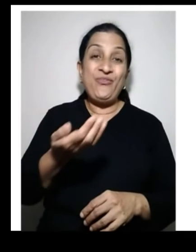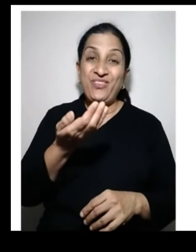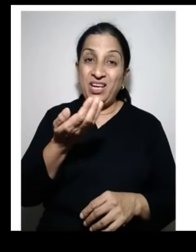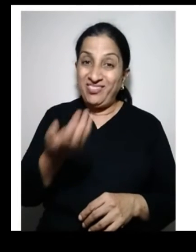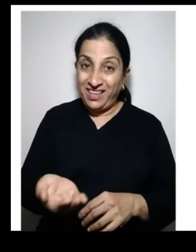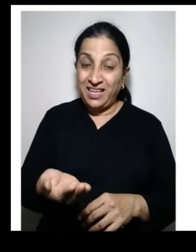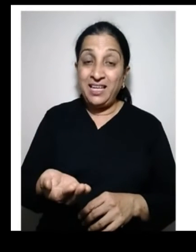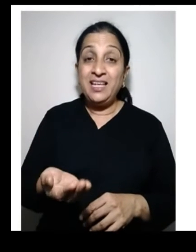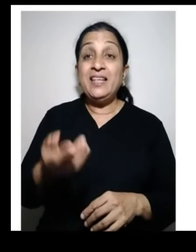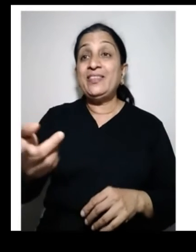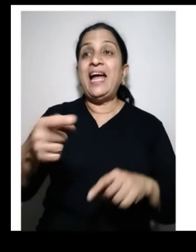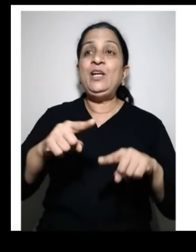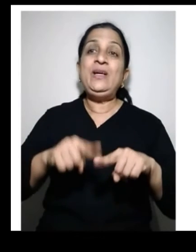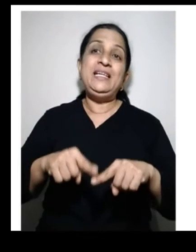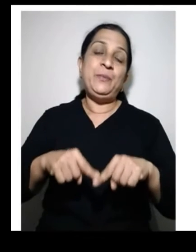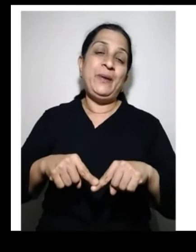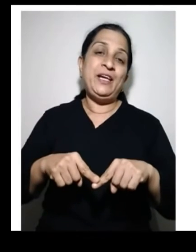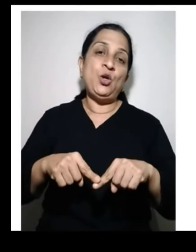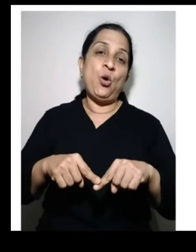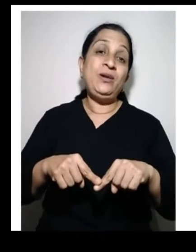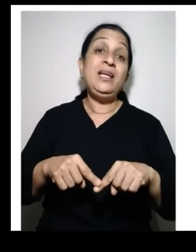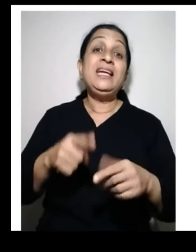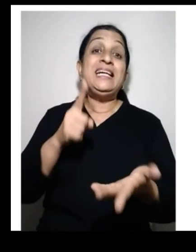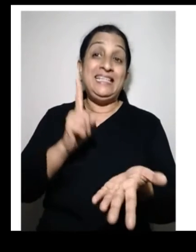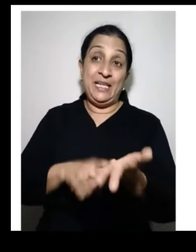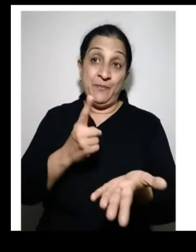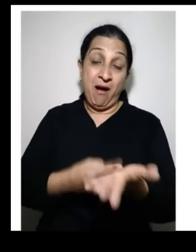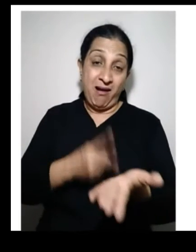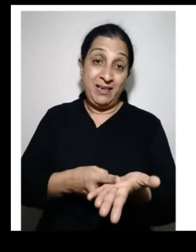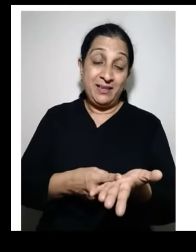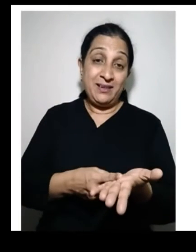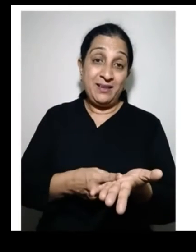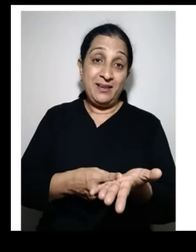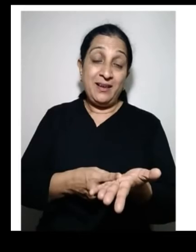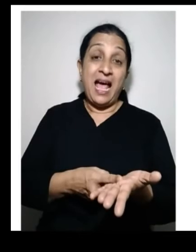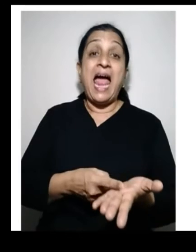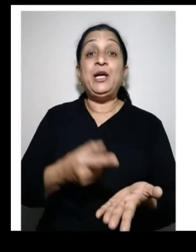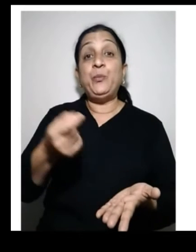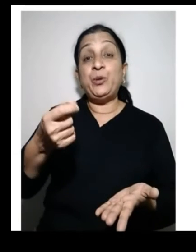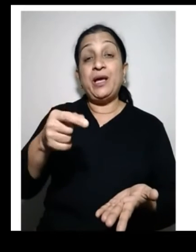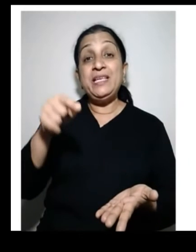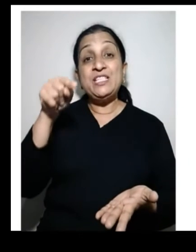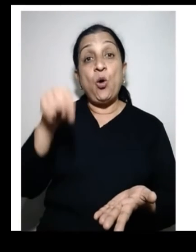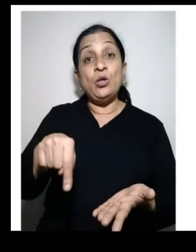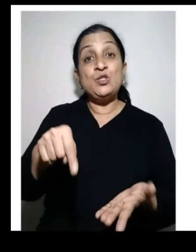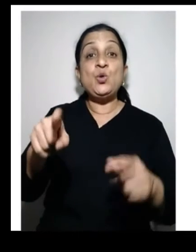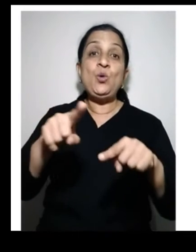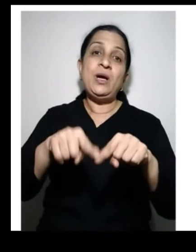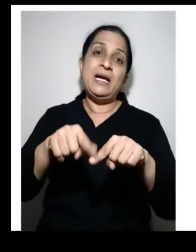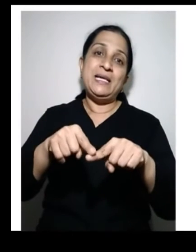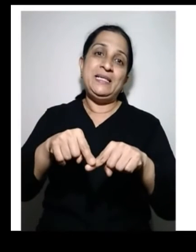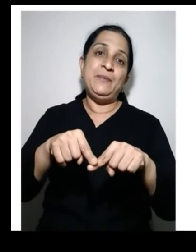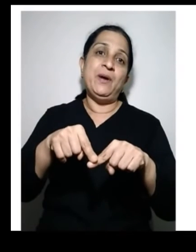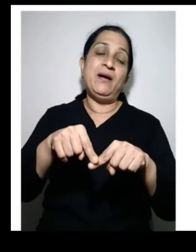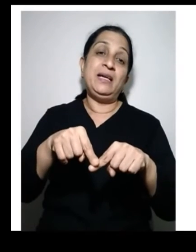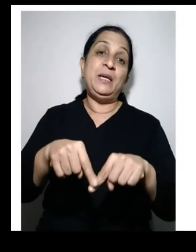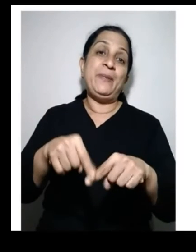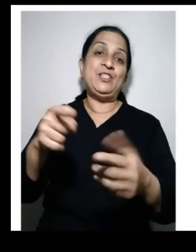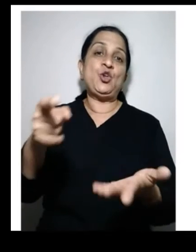the price of things are dependent on the demand and when the